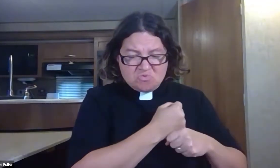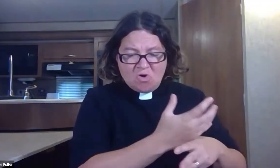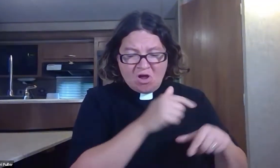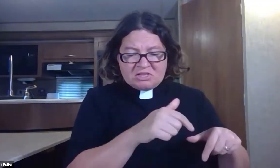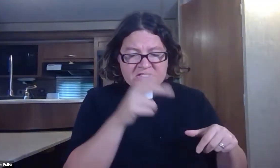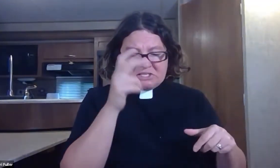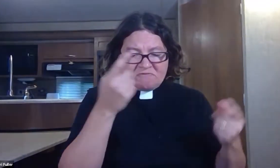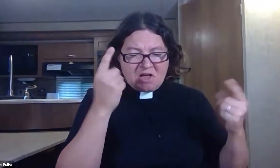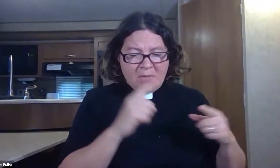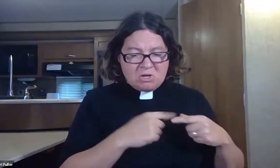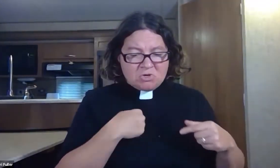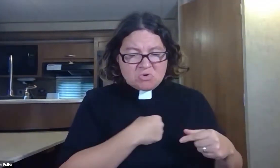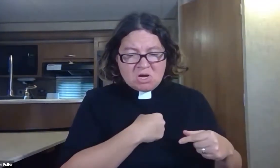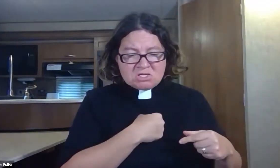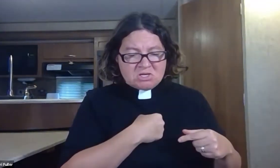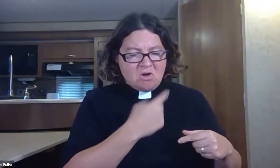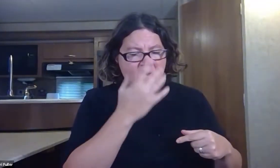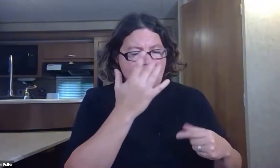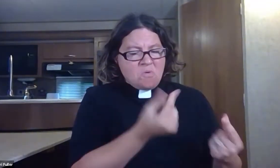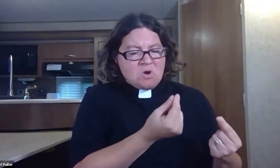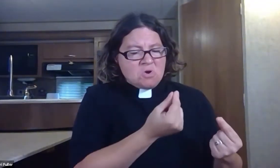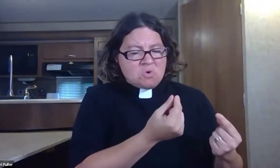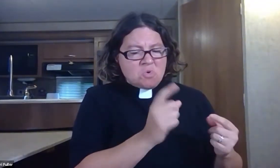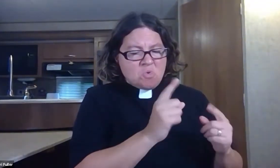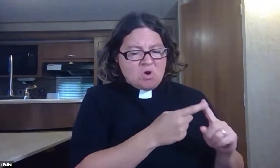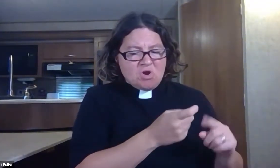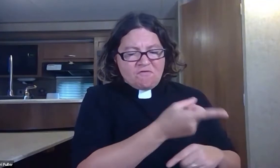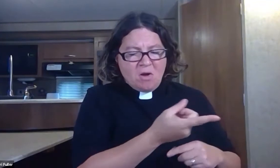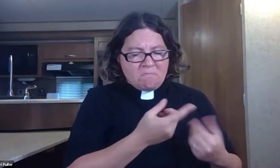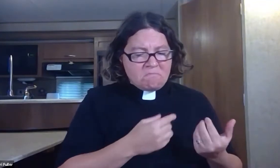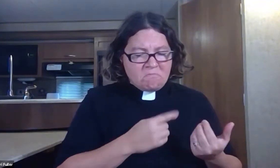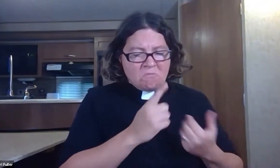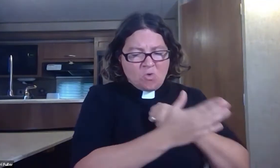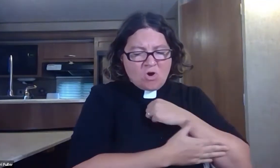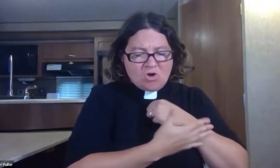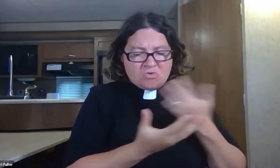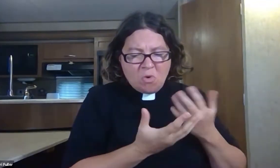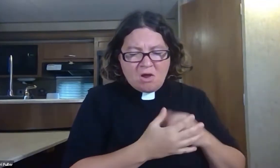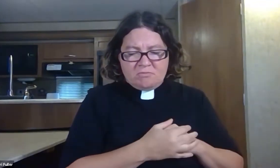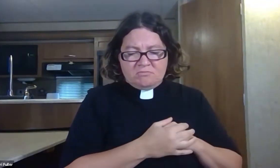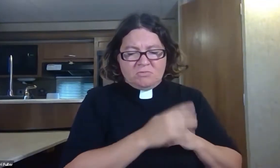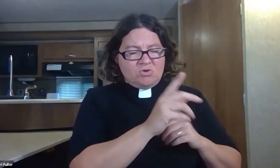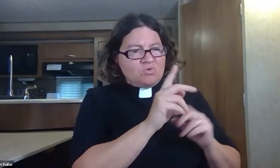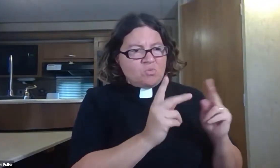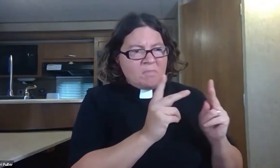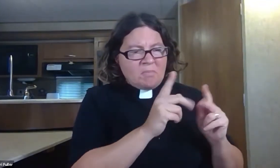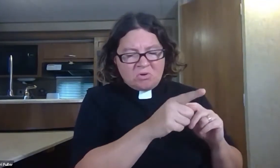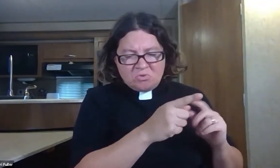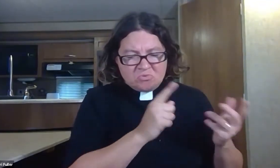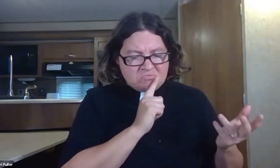and the lot fell to Jonah. And so they said to him, Tell us, since you're the cause of this evil happening, what